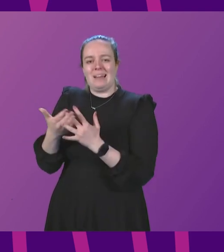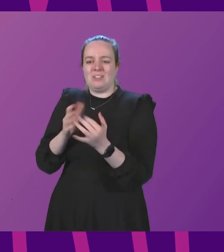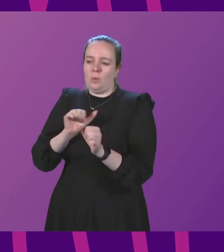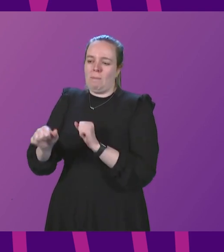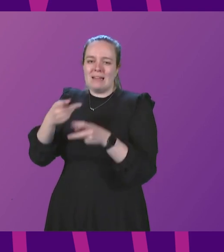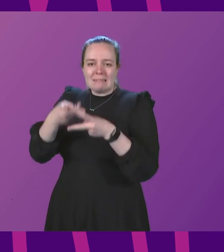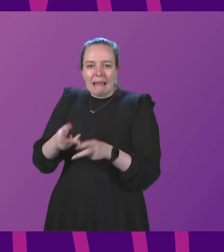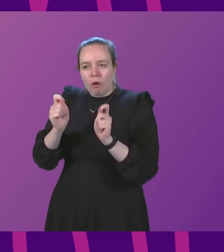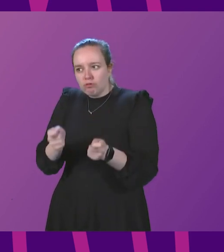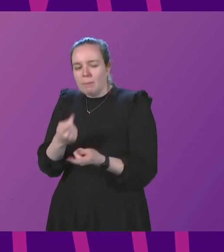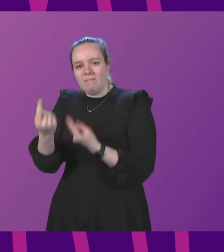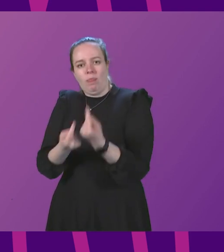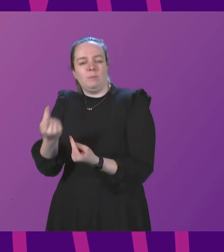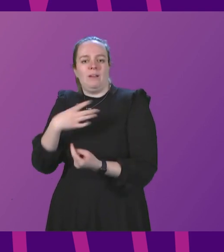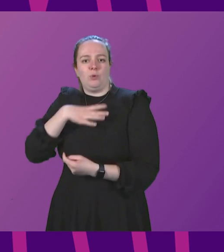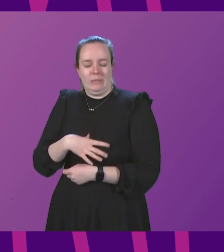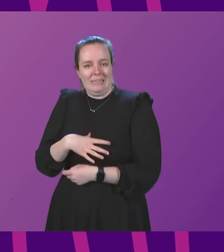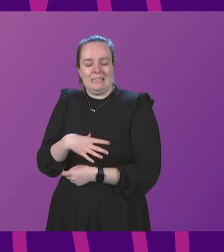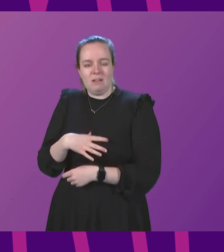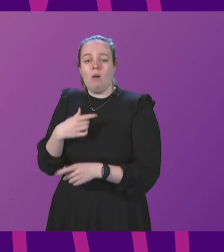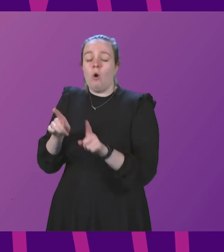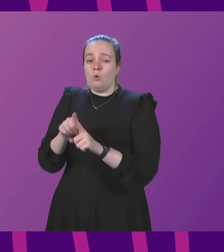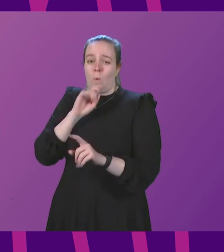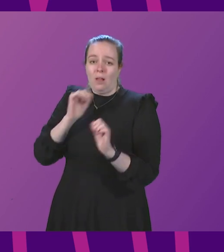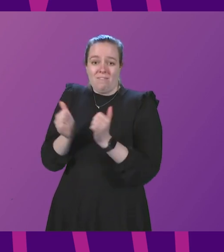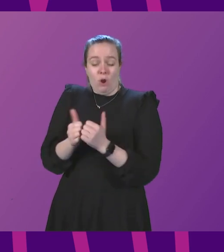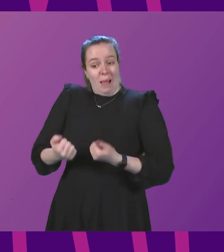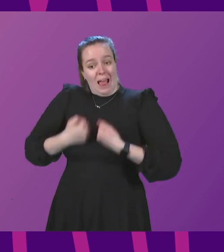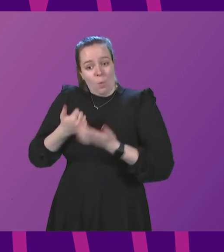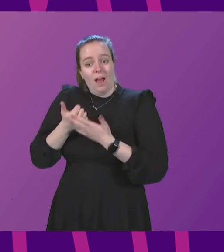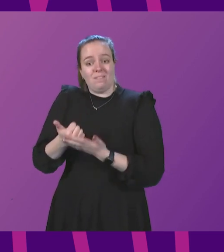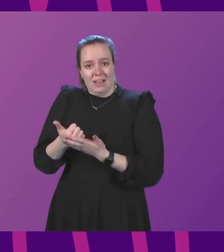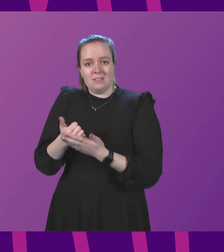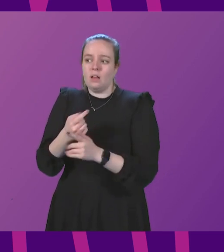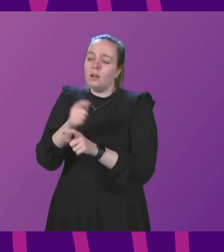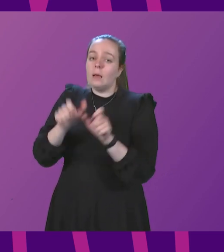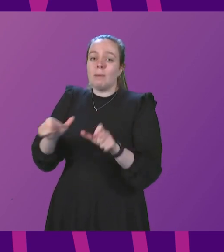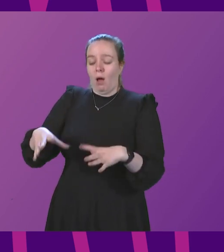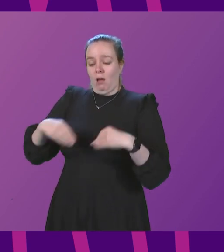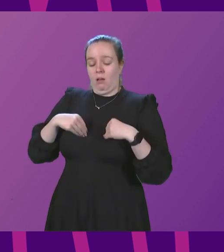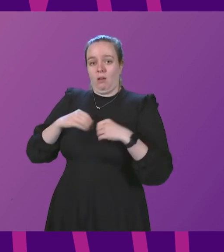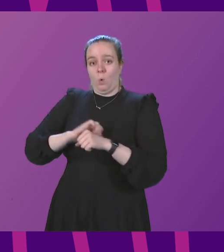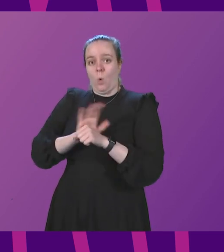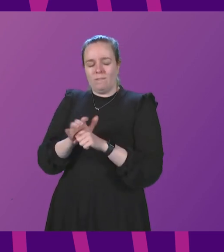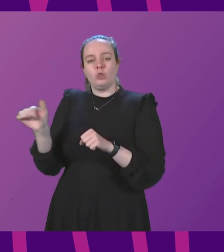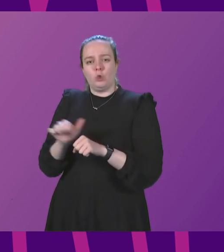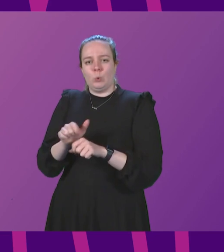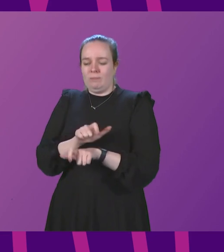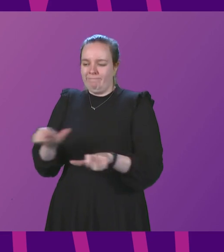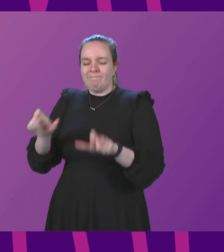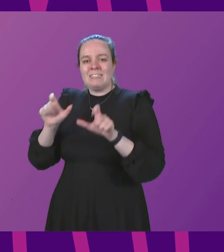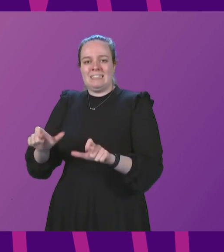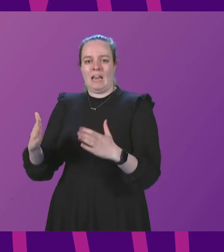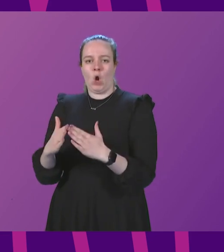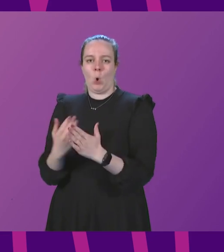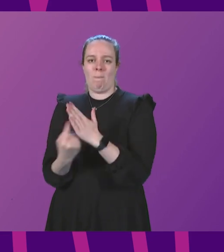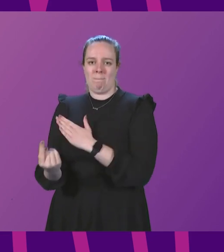and treatment for those who need it. And I will also confirm our advice that those testing positive for COVID should continue to self